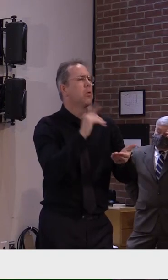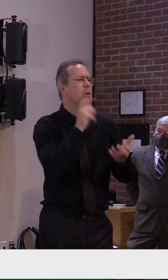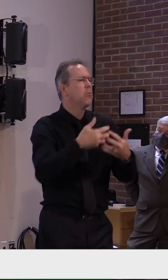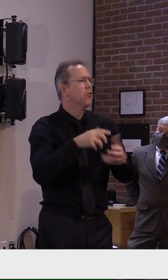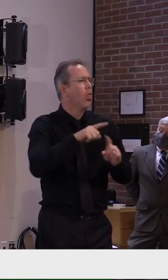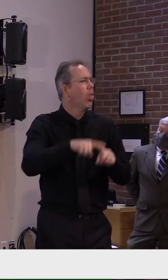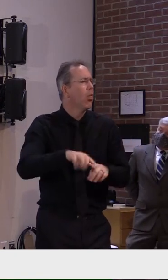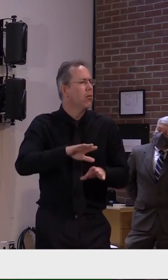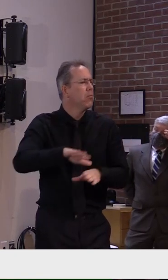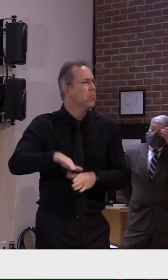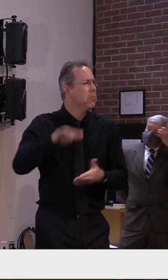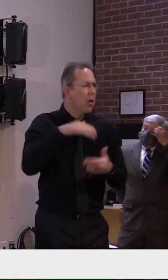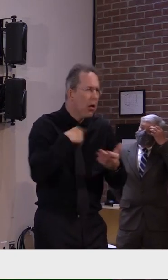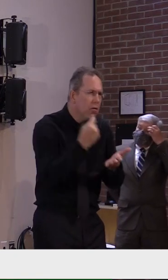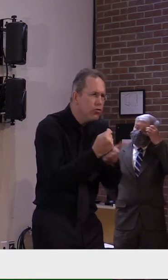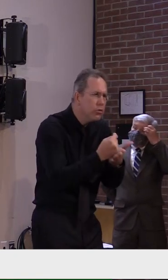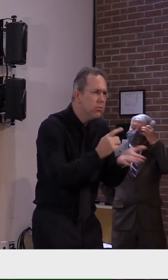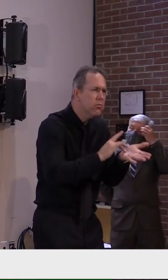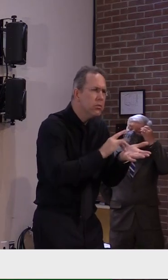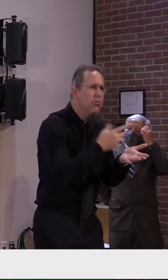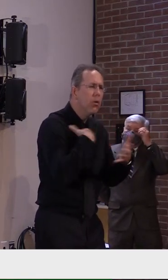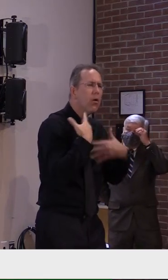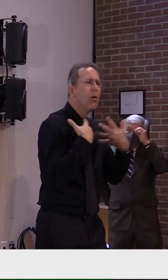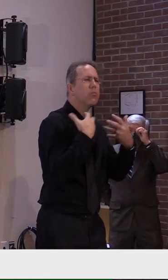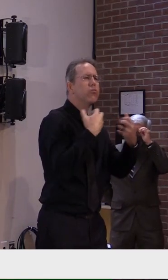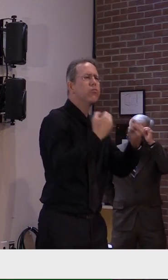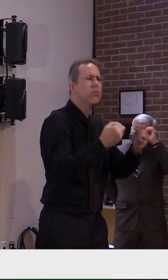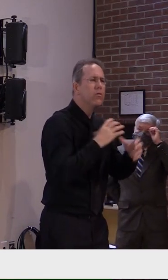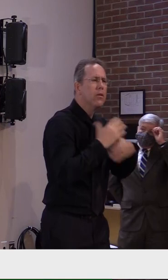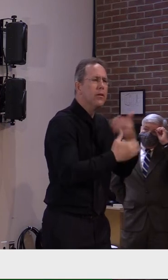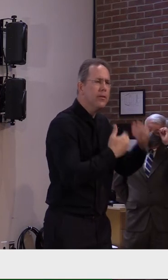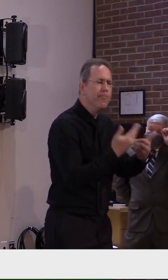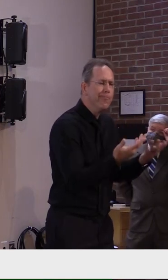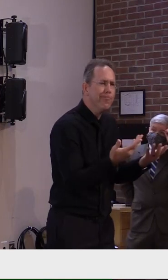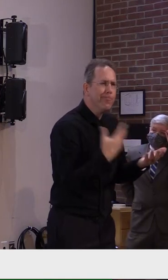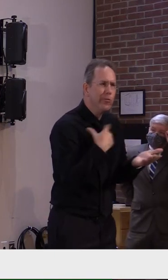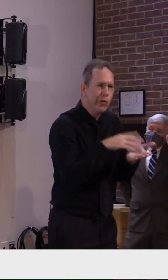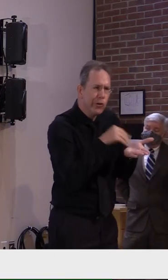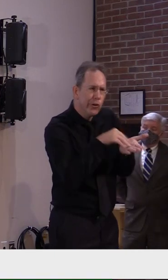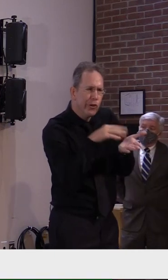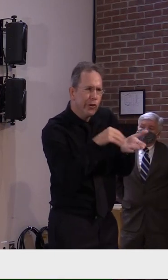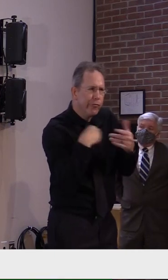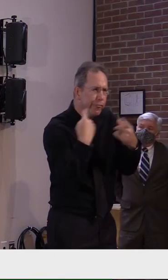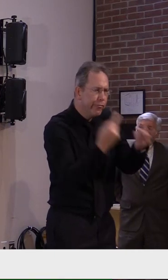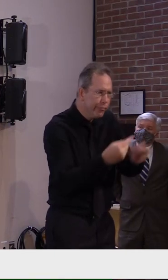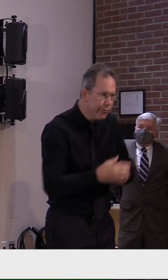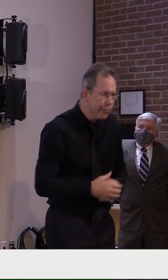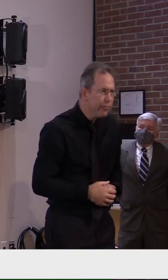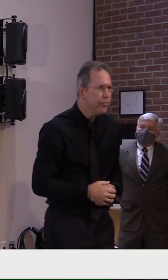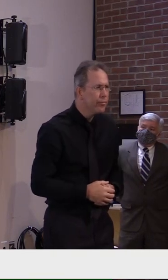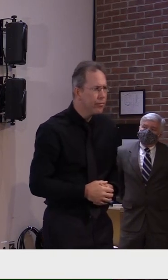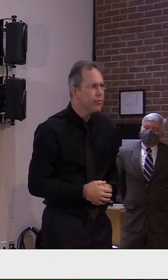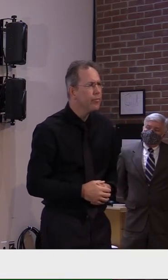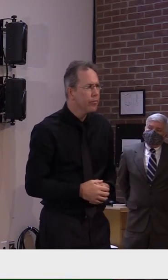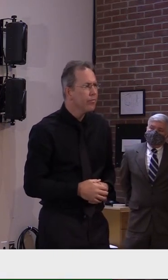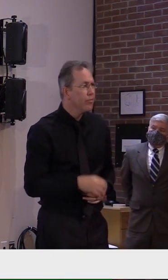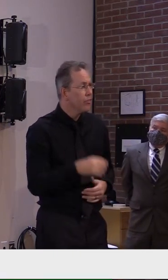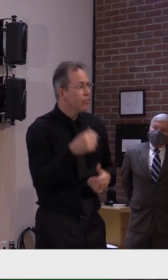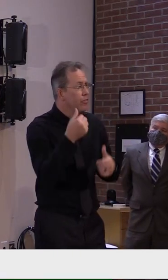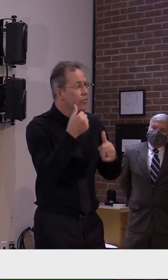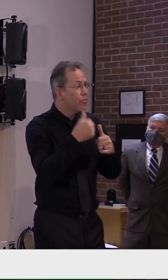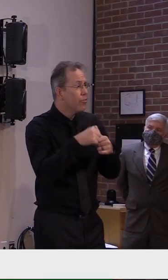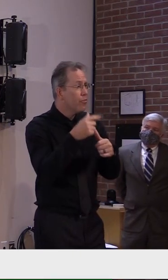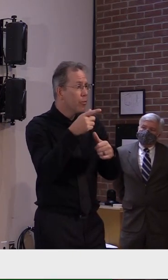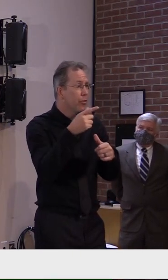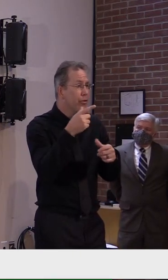antibody that I believe our president made famous when he entered the hospital. We are expecting in a